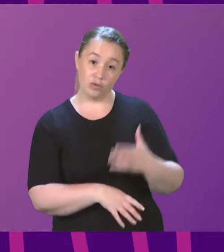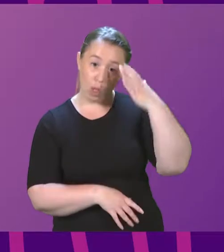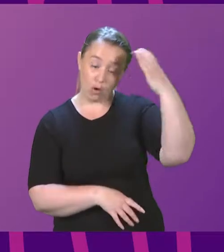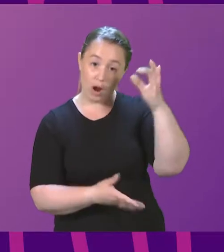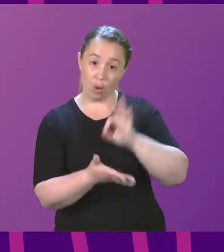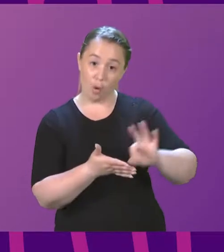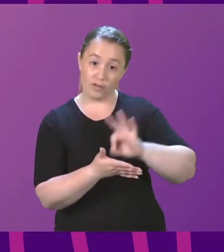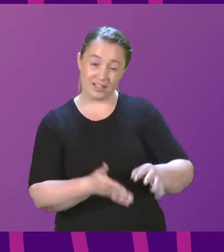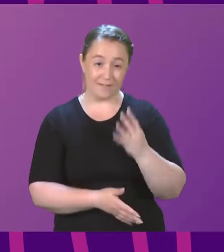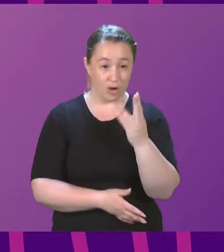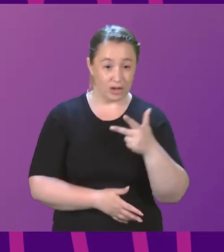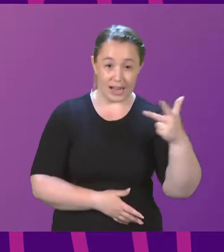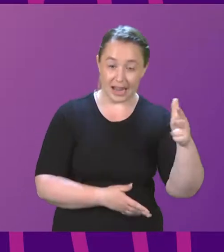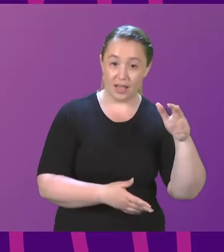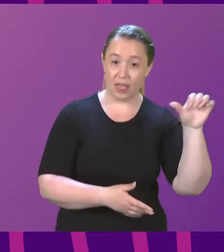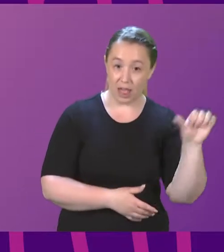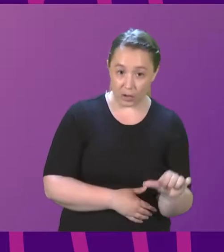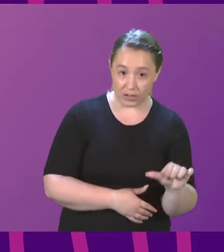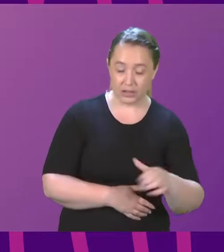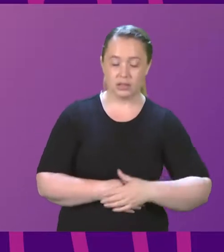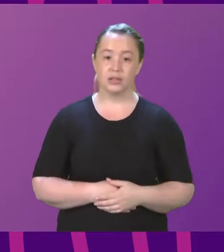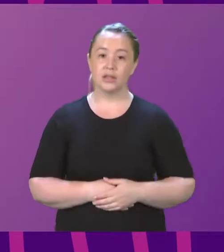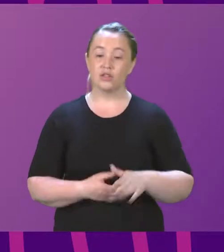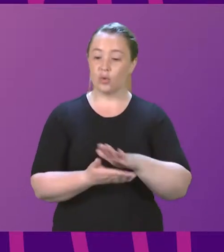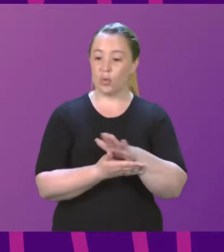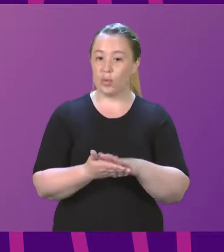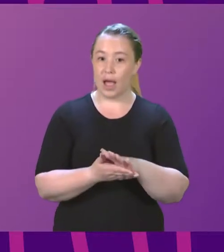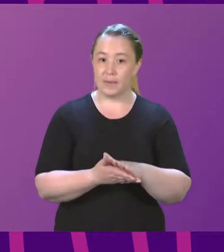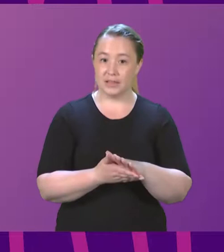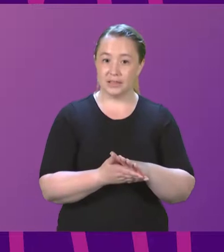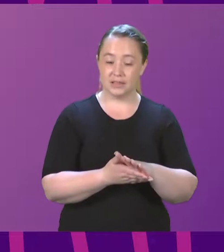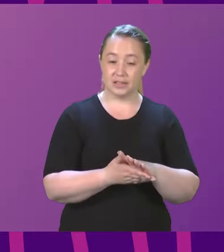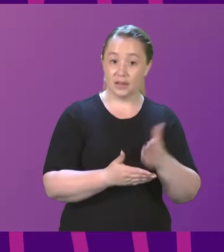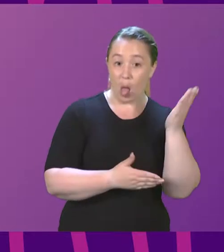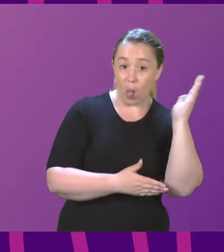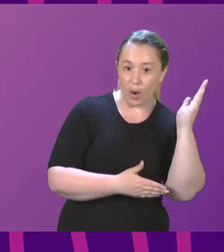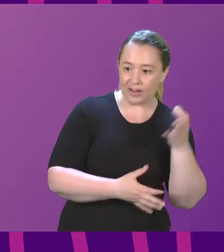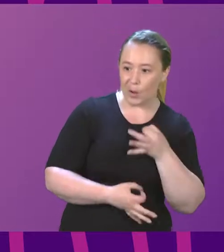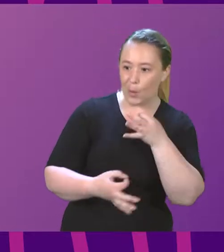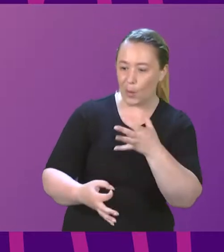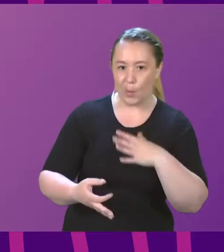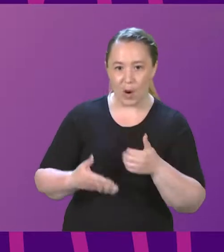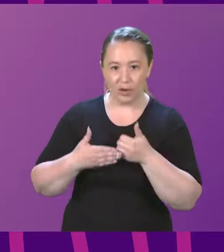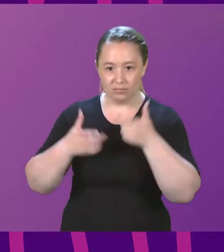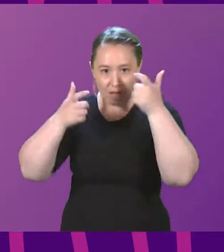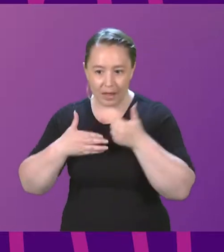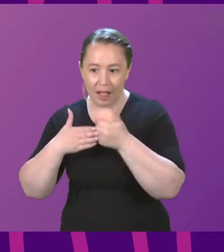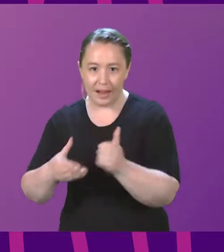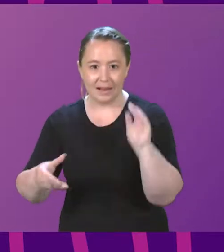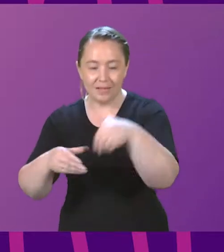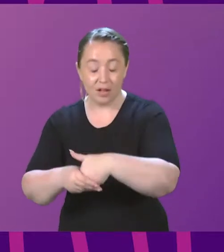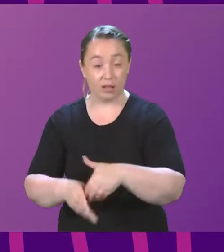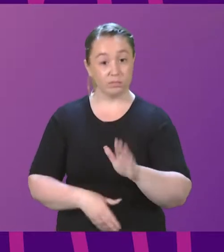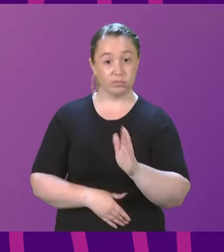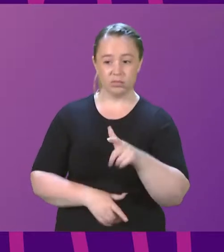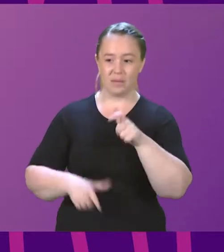see that what is happening here is we are not attracting people into the profession. Given the loss of solicitors in the sector and the